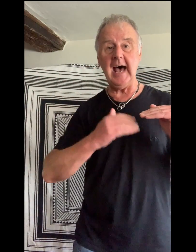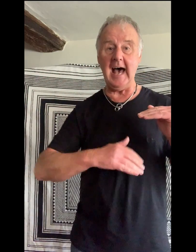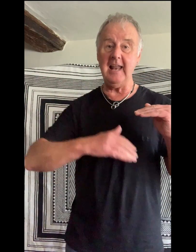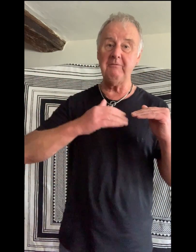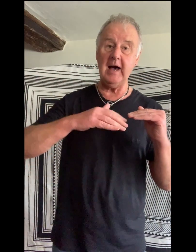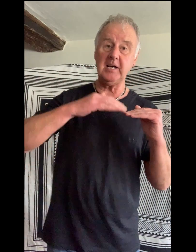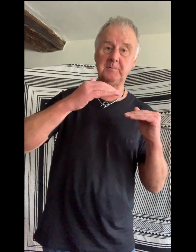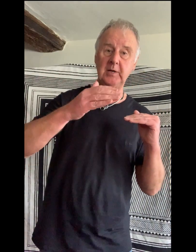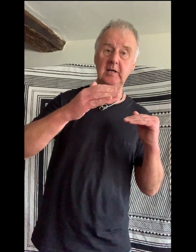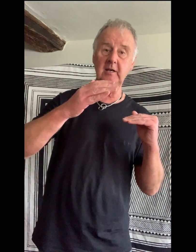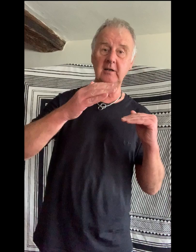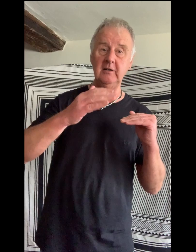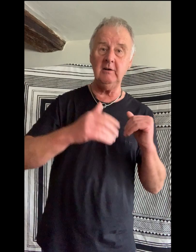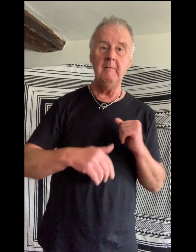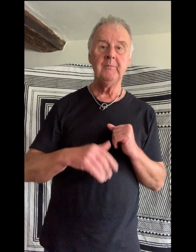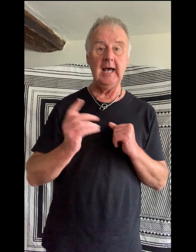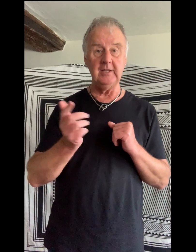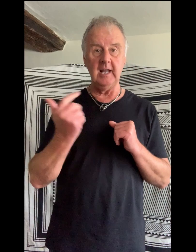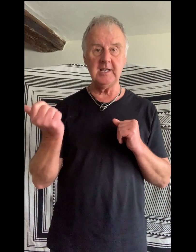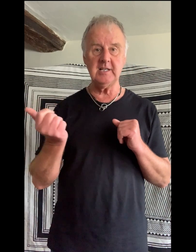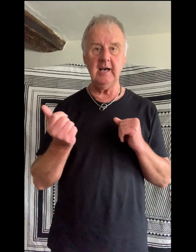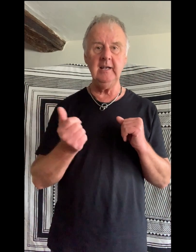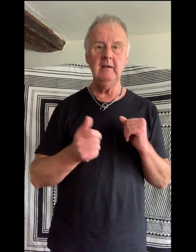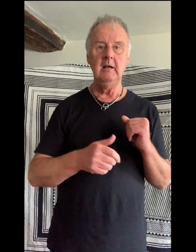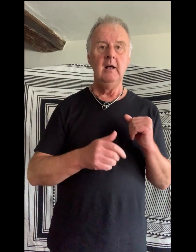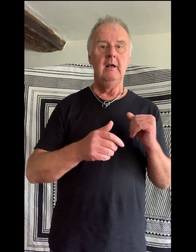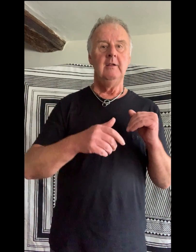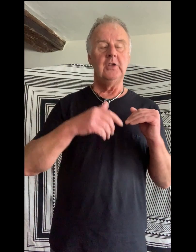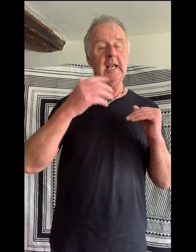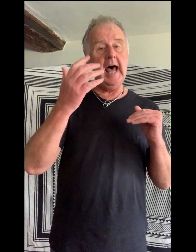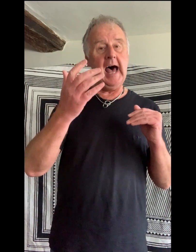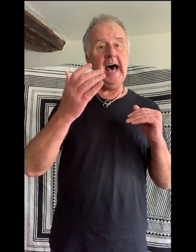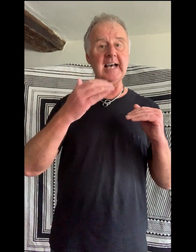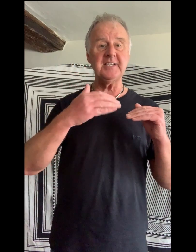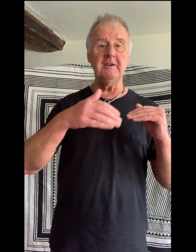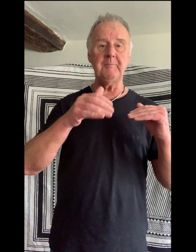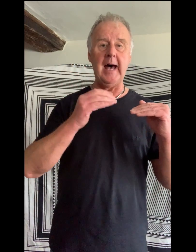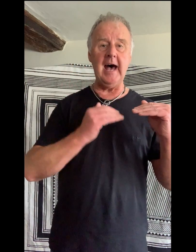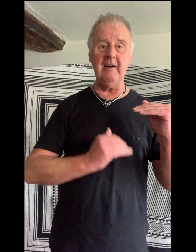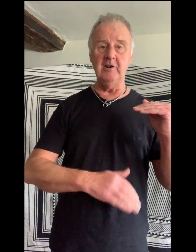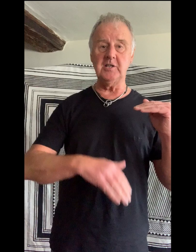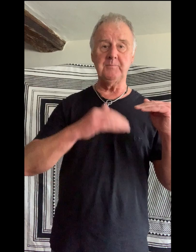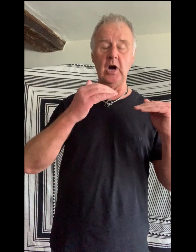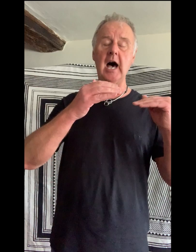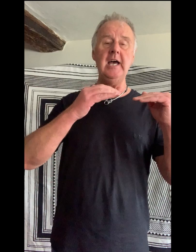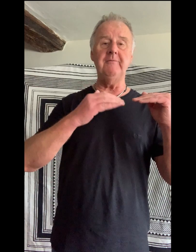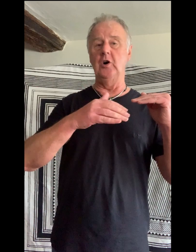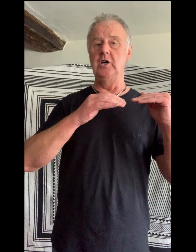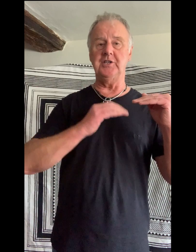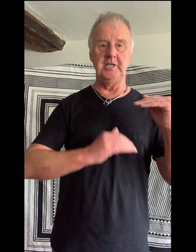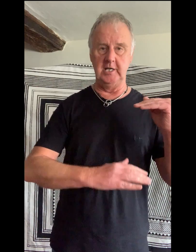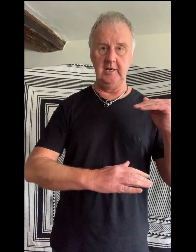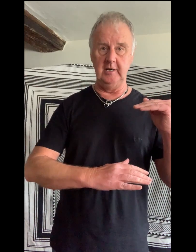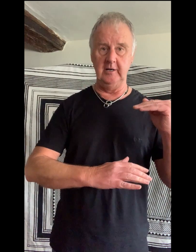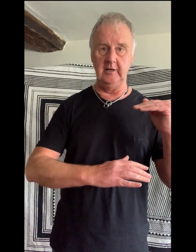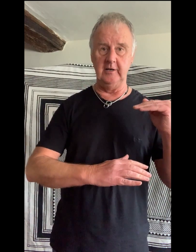a Halifax pier. And the last line. The last of Barrett's private ears.